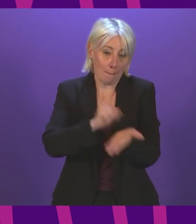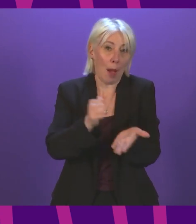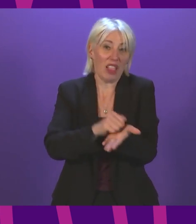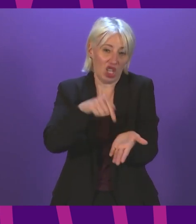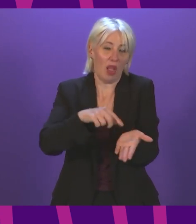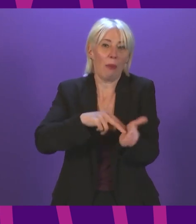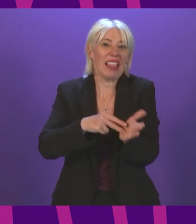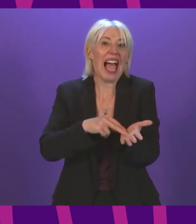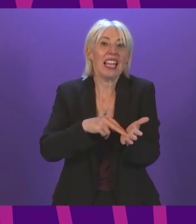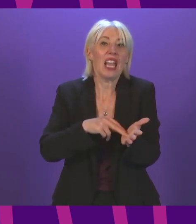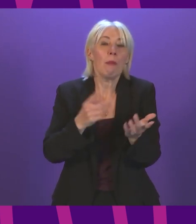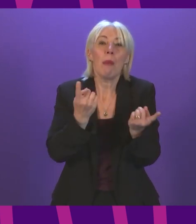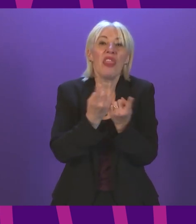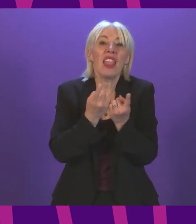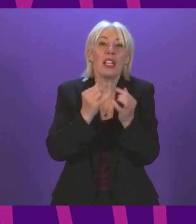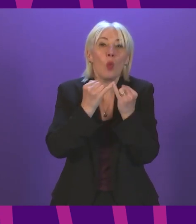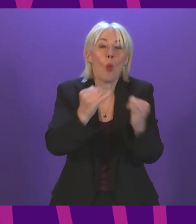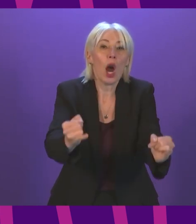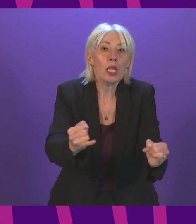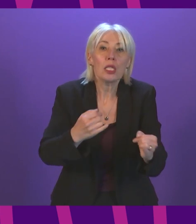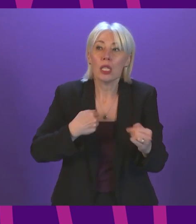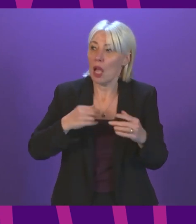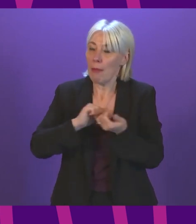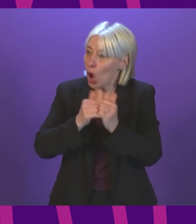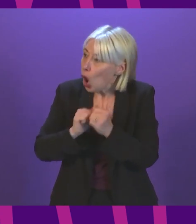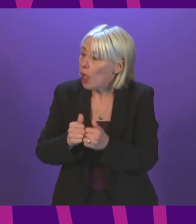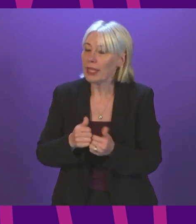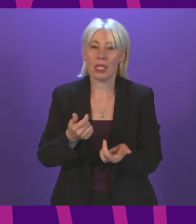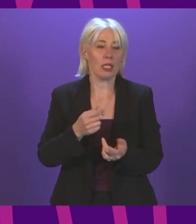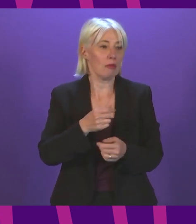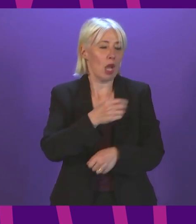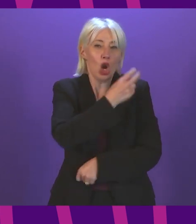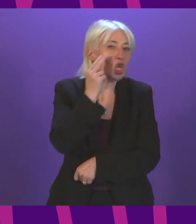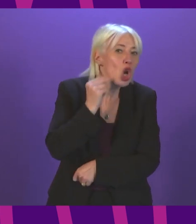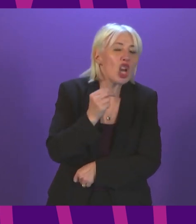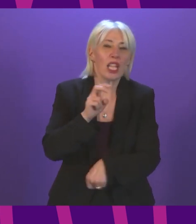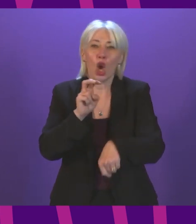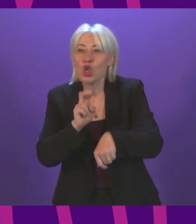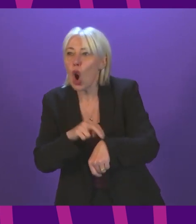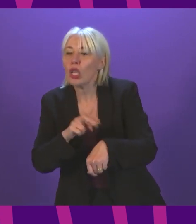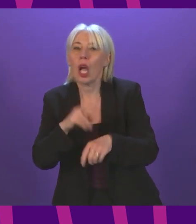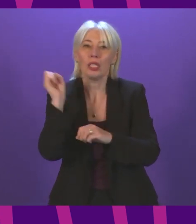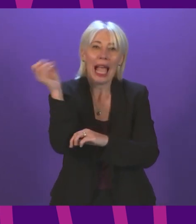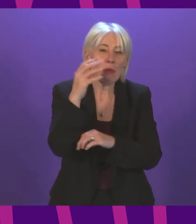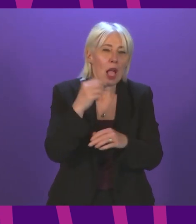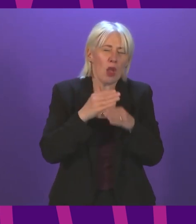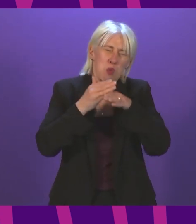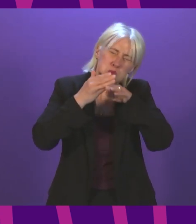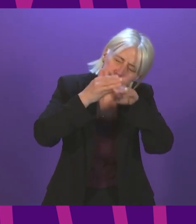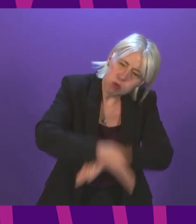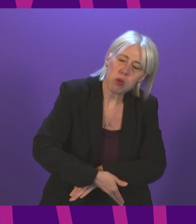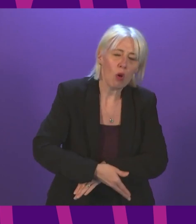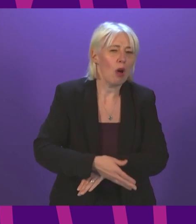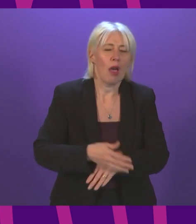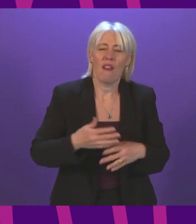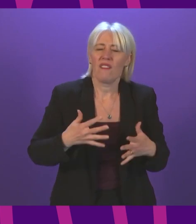My colleagues are doing all they can. Nurses, doctors, paramedics are all working flat out. They are overwhelmed.